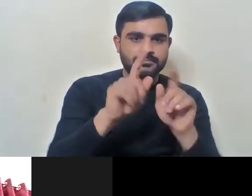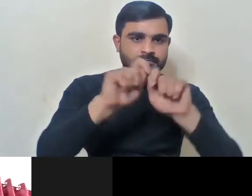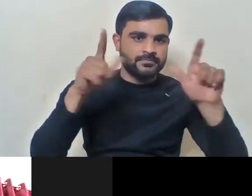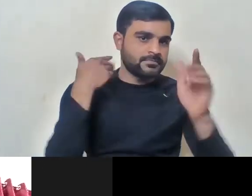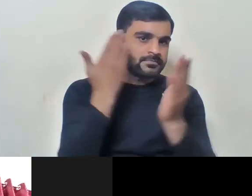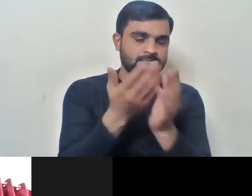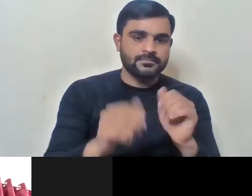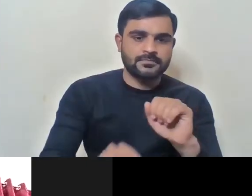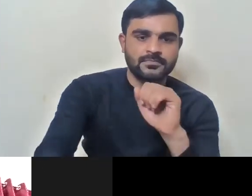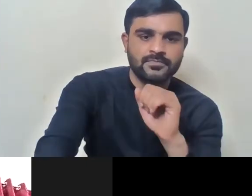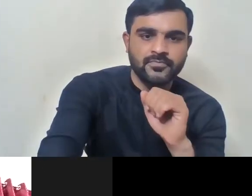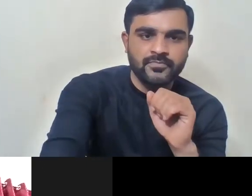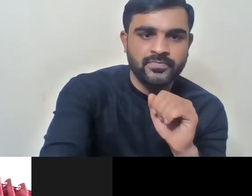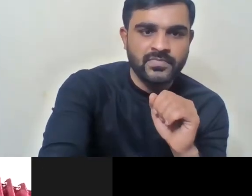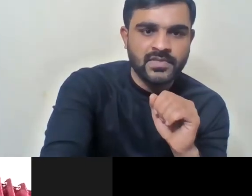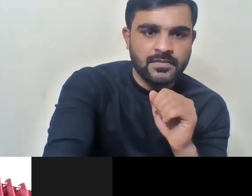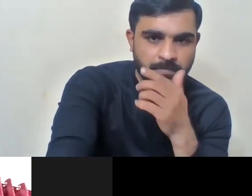Can I ask a question?